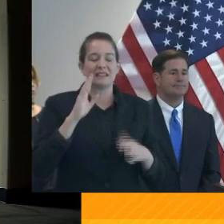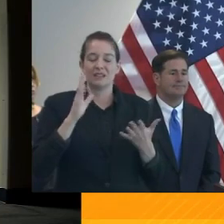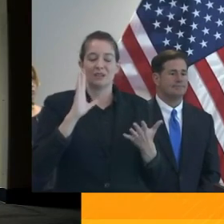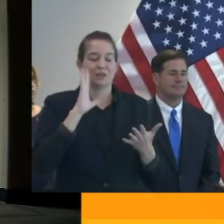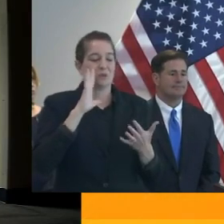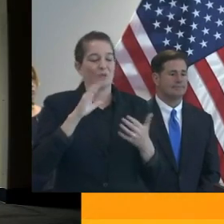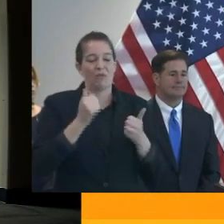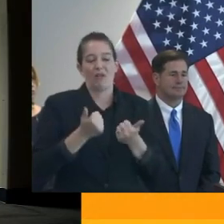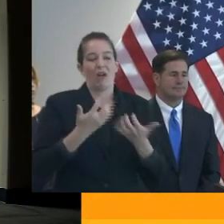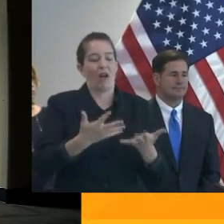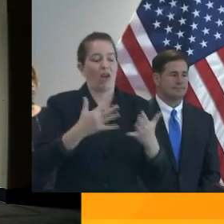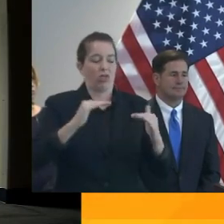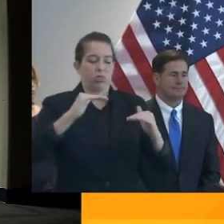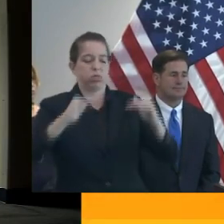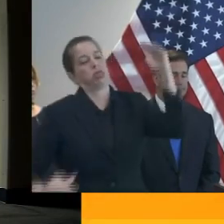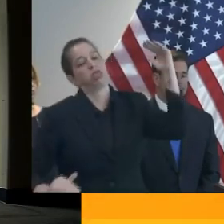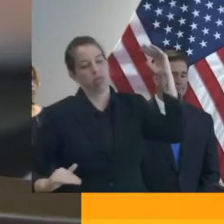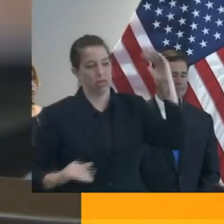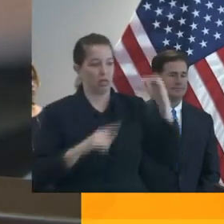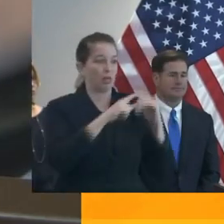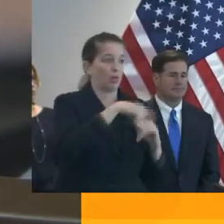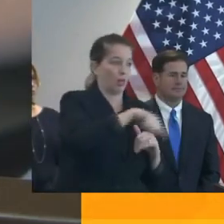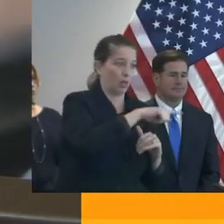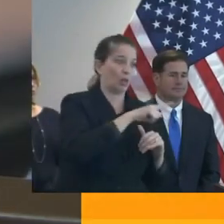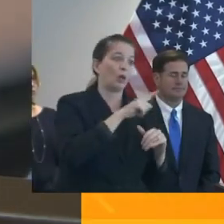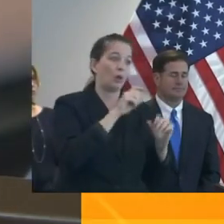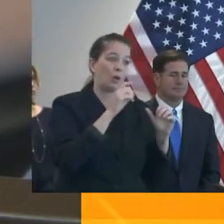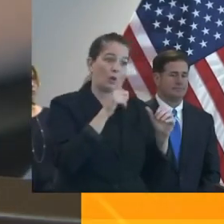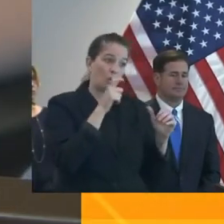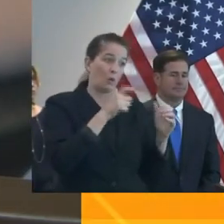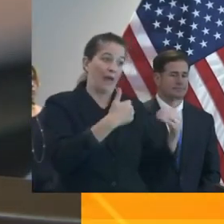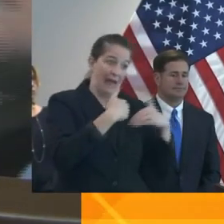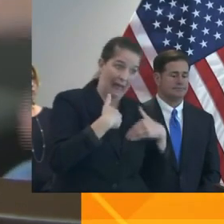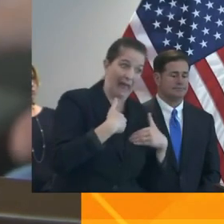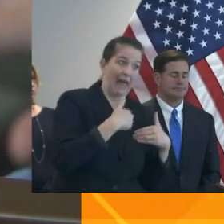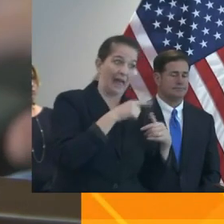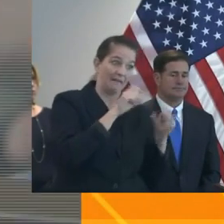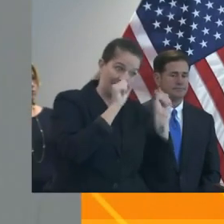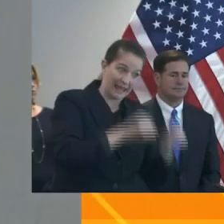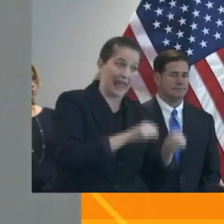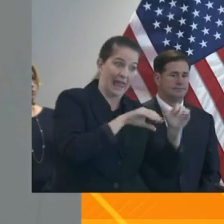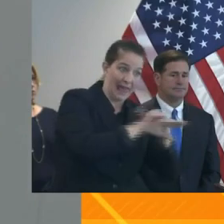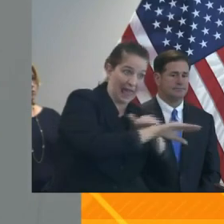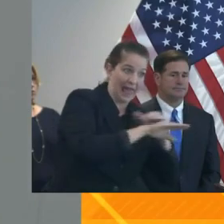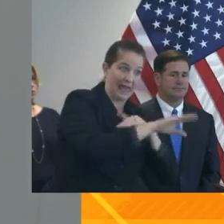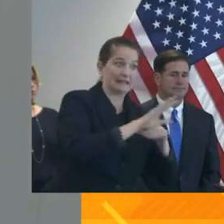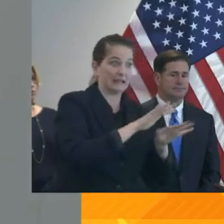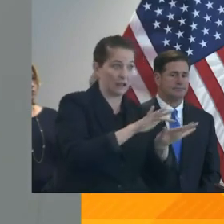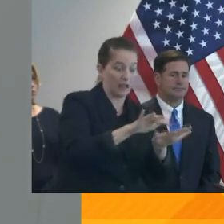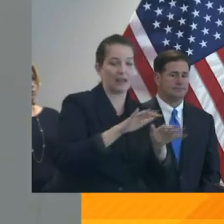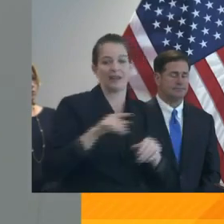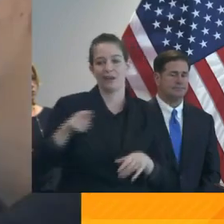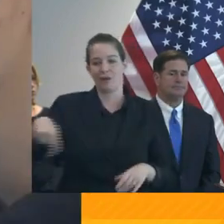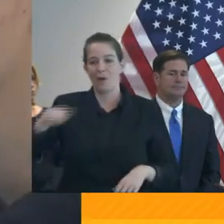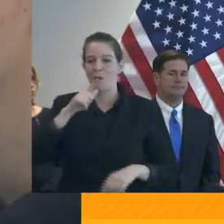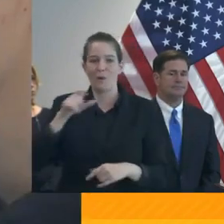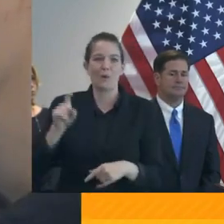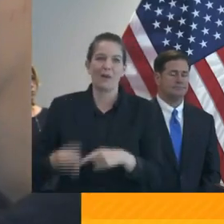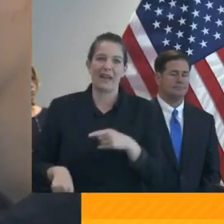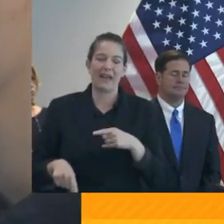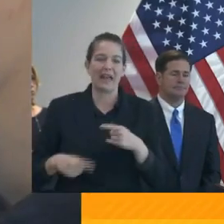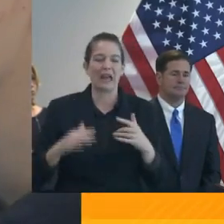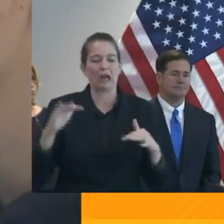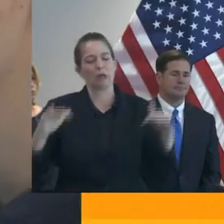students who don't have the means. And it's frankly heartbreaking for me to think about. And so we're doing everything we can as a state, reaching out to all of our state